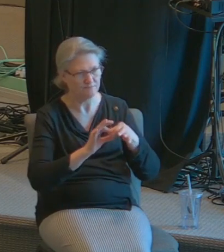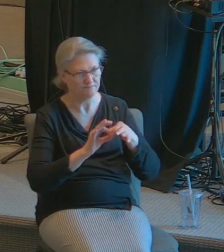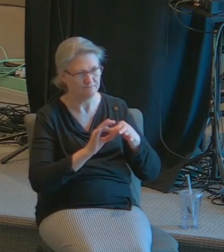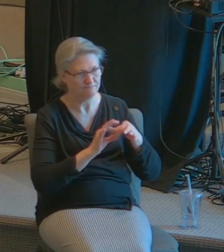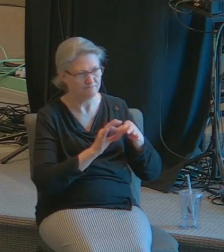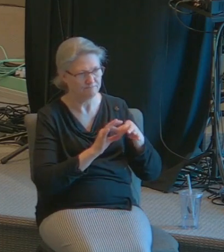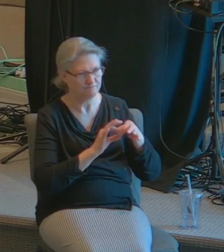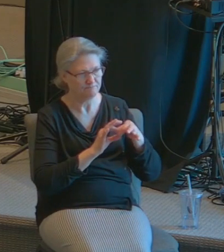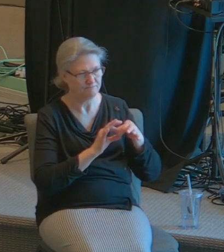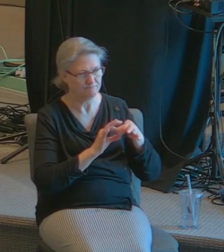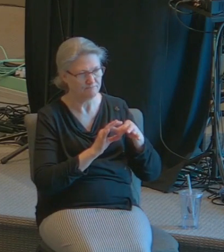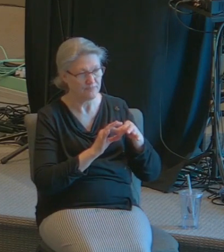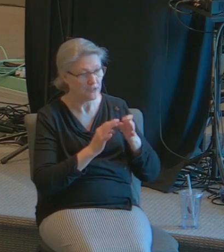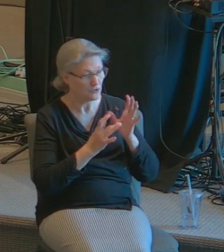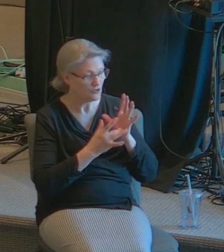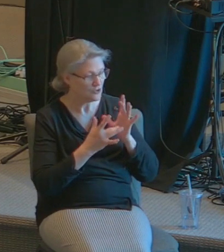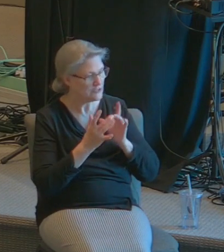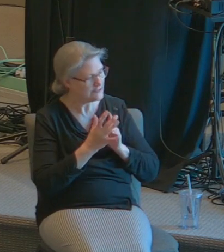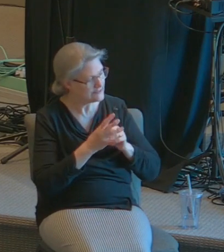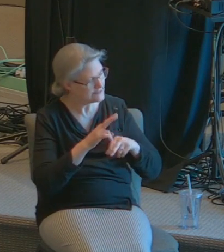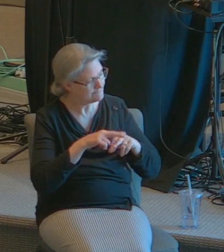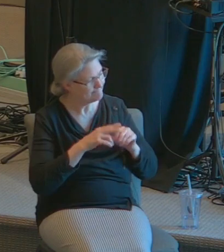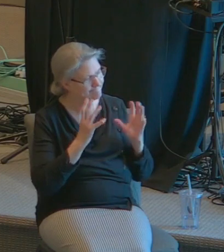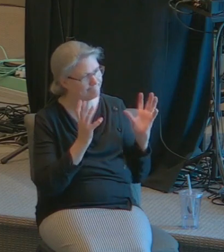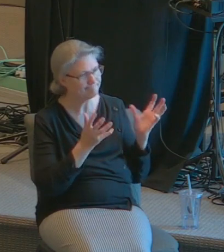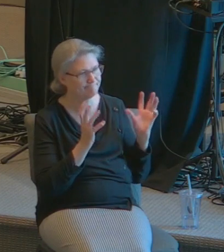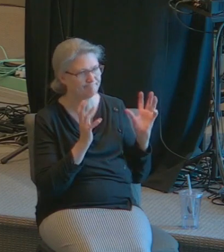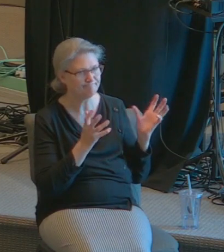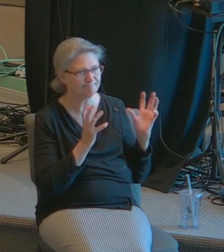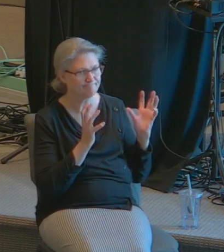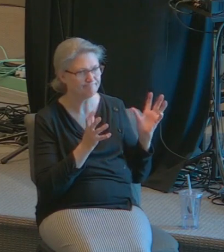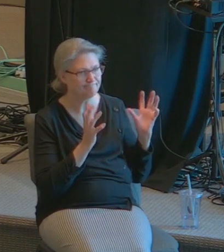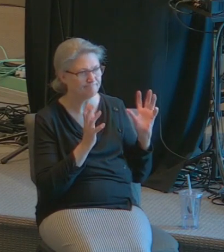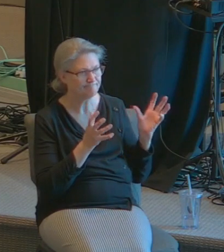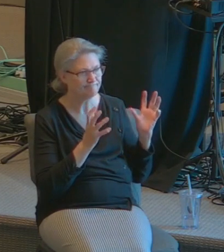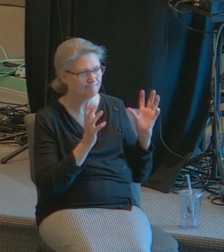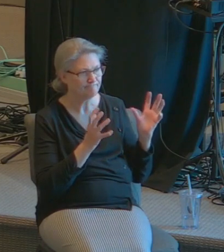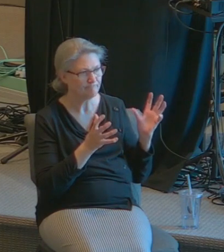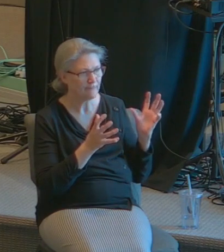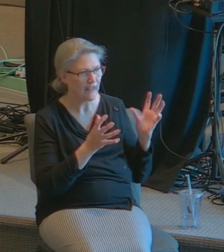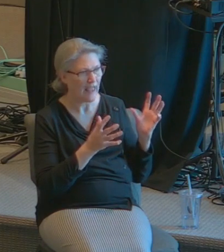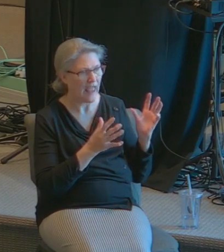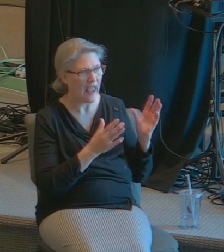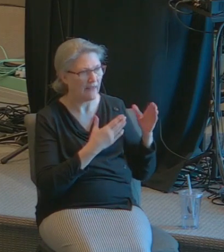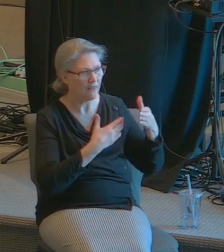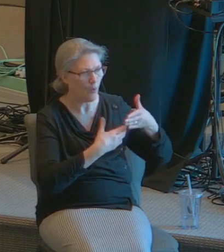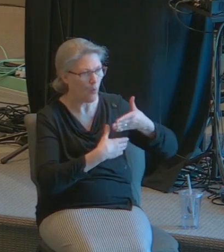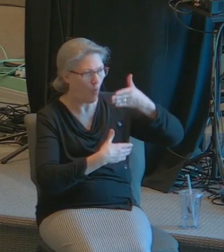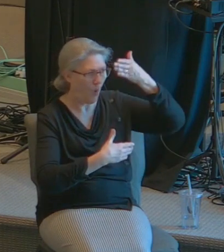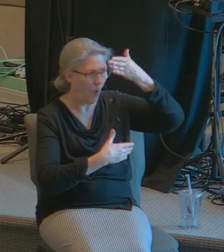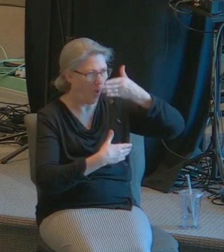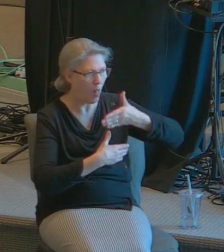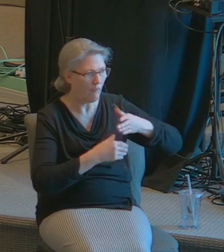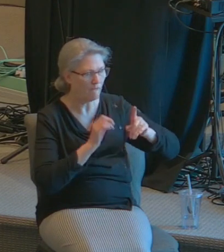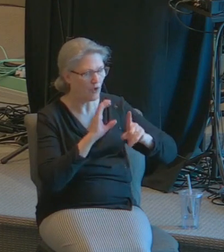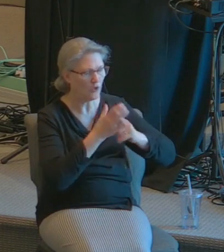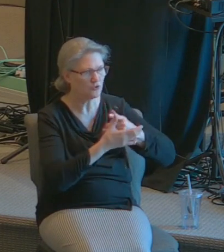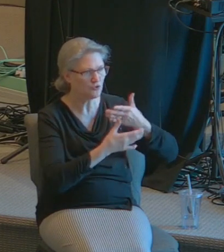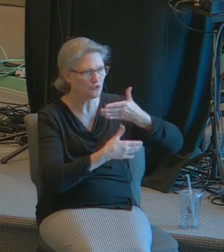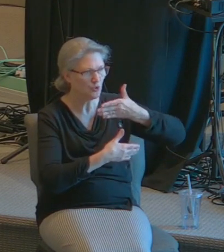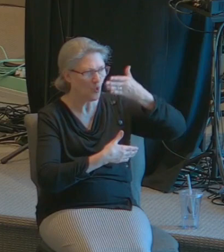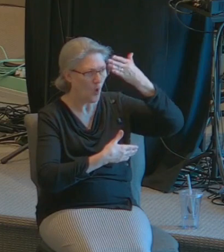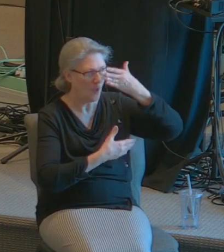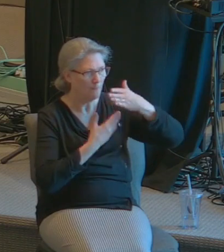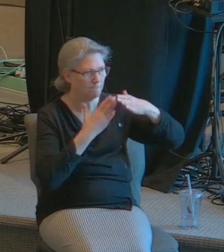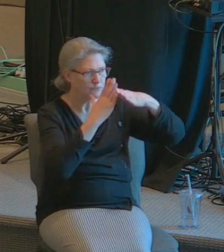and so he begins to talk to her and he removes the wall of culture between the